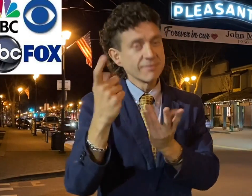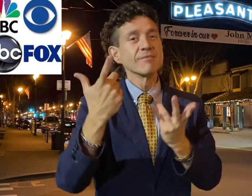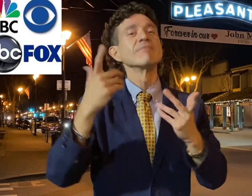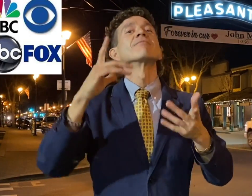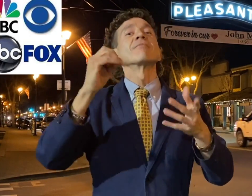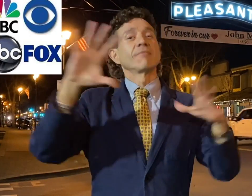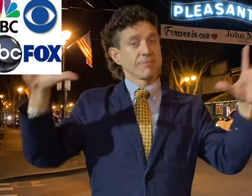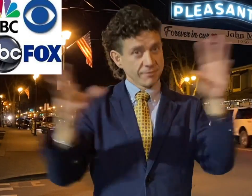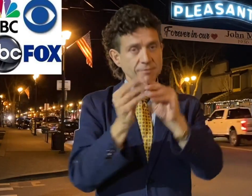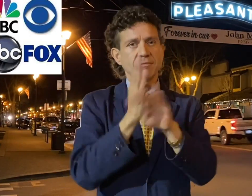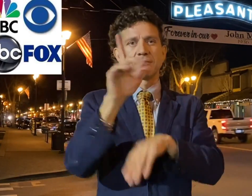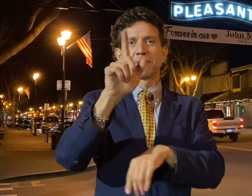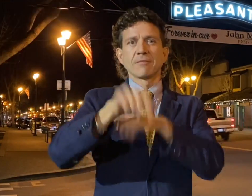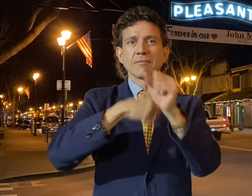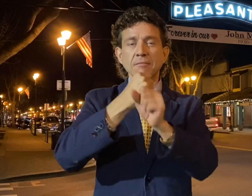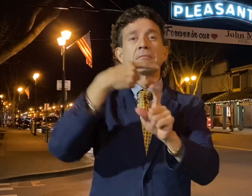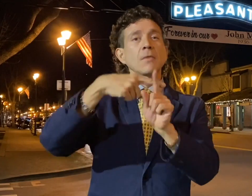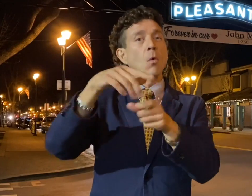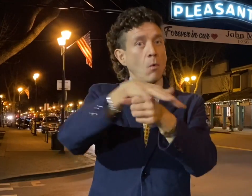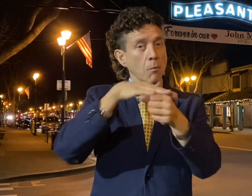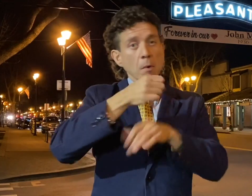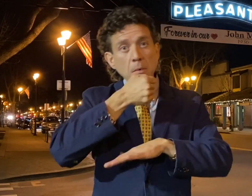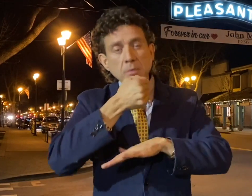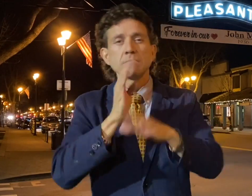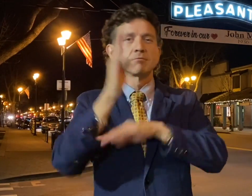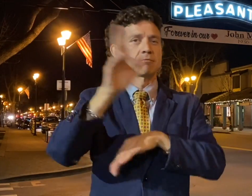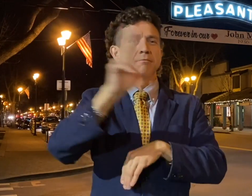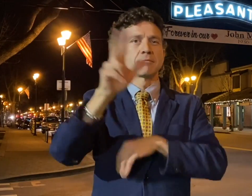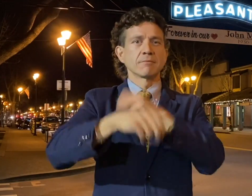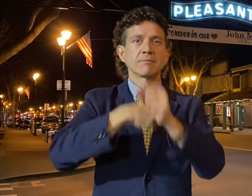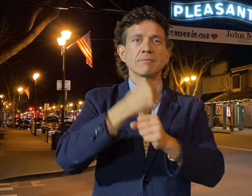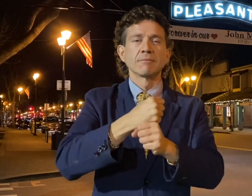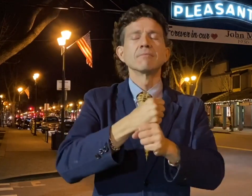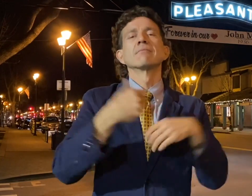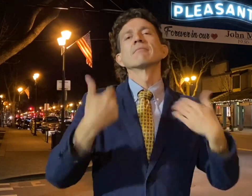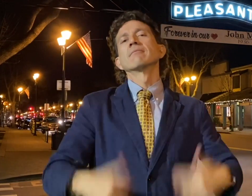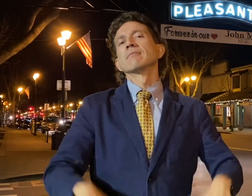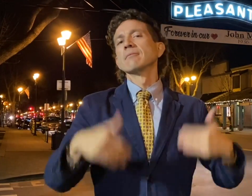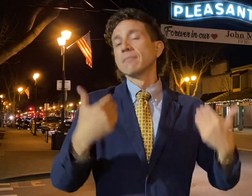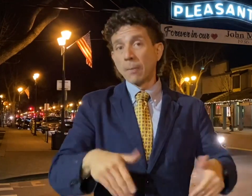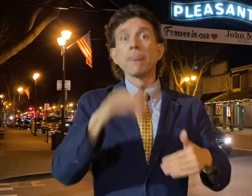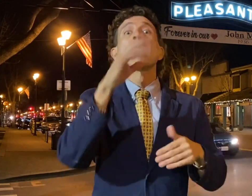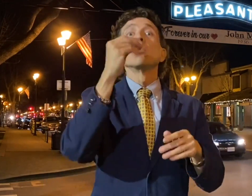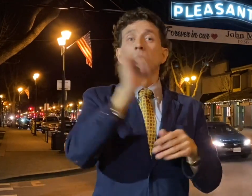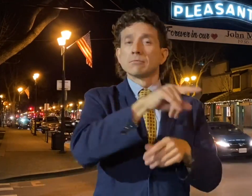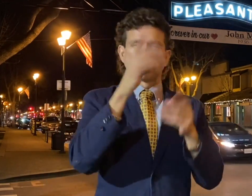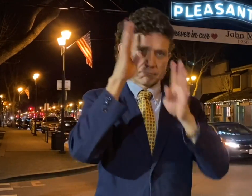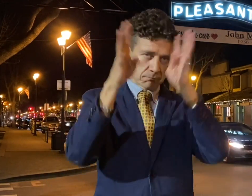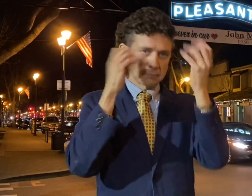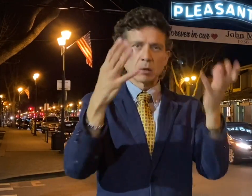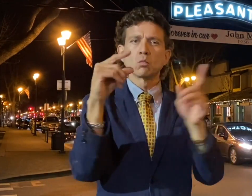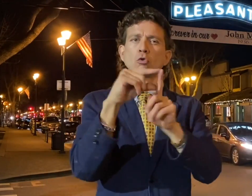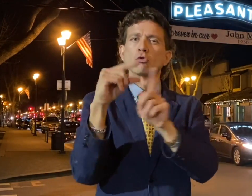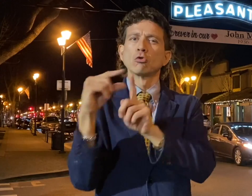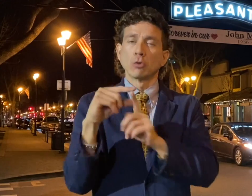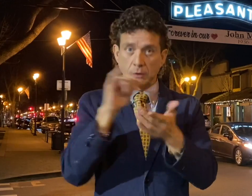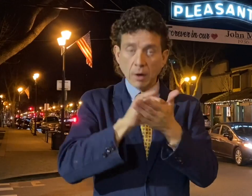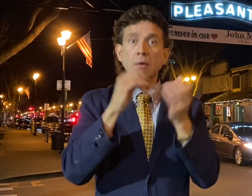With his 21 years in network TV, plus his time in local networks, his career spanned over 33